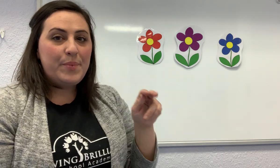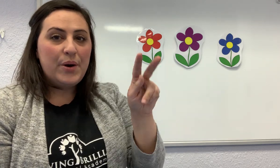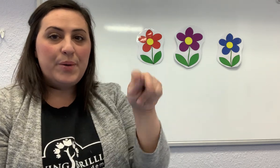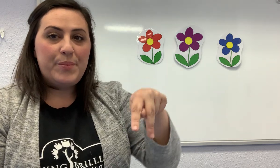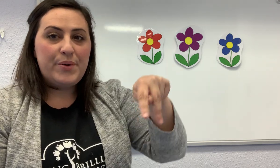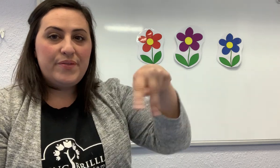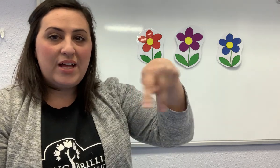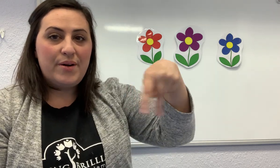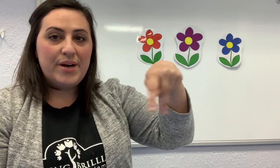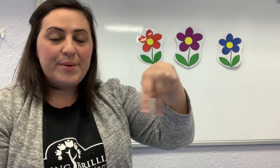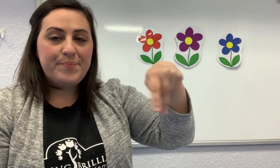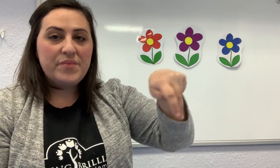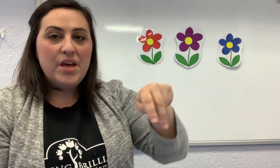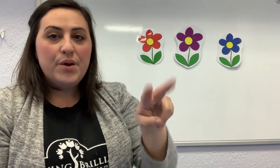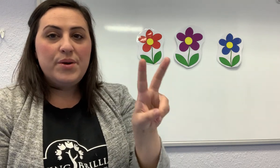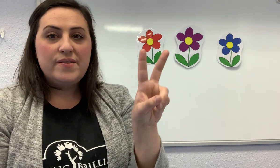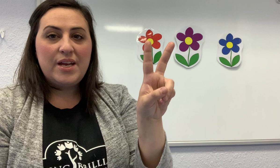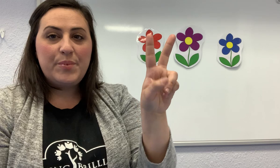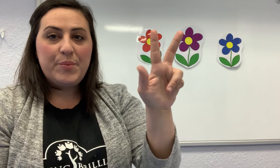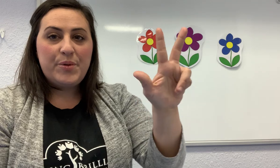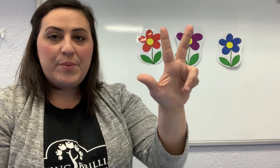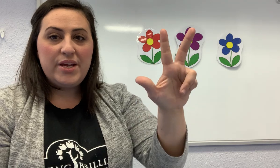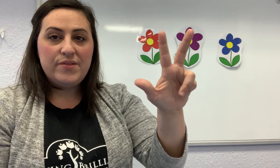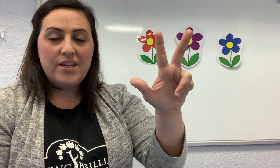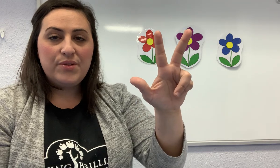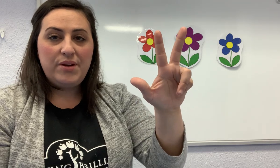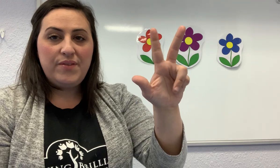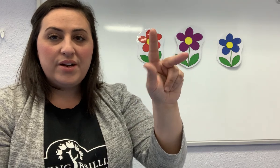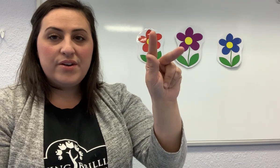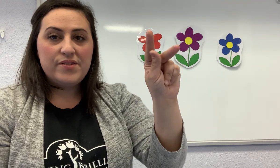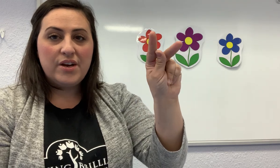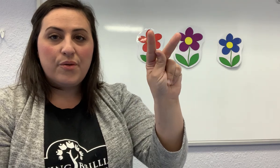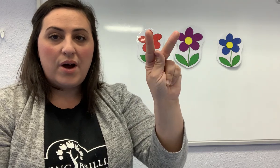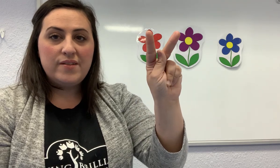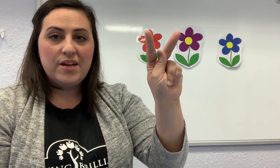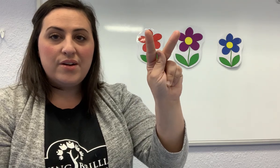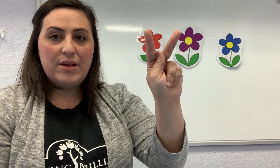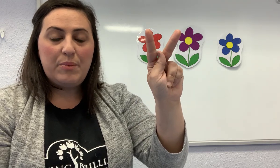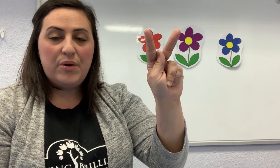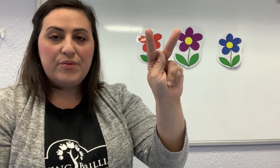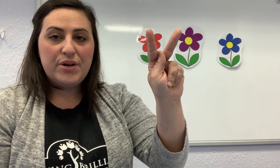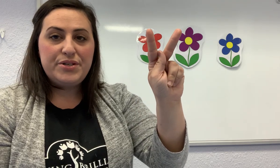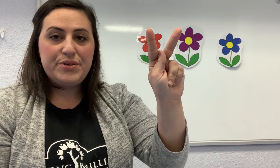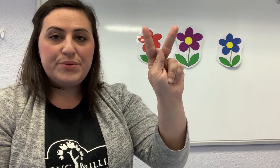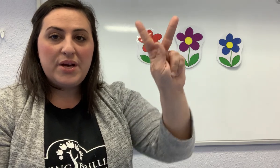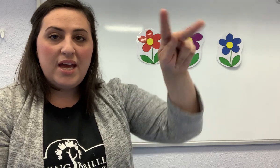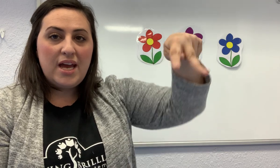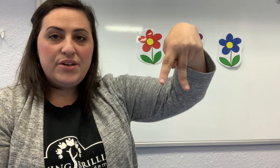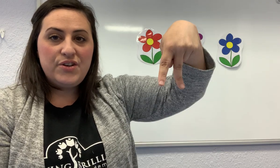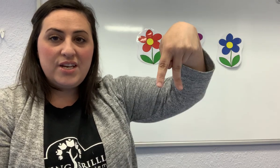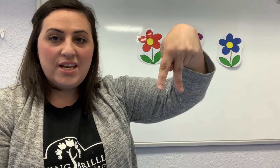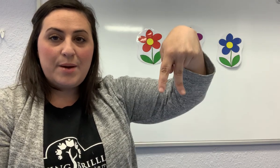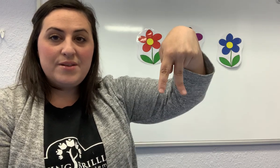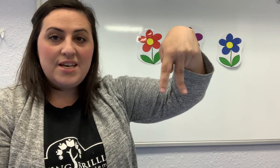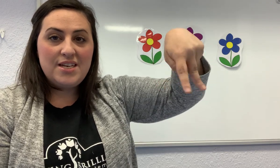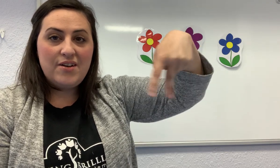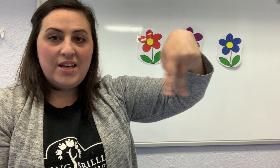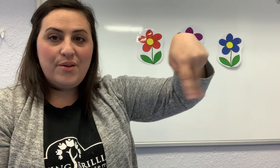a purple flower. We sign purple by using three fingers and crossing our thumb over our two and turning it upside down and